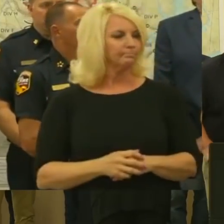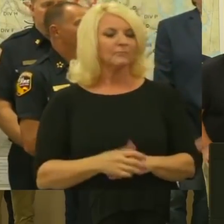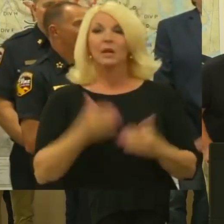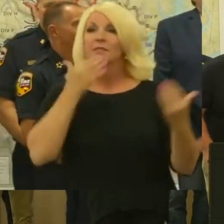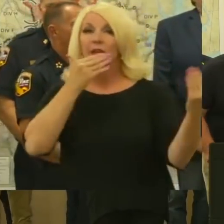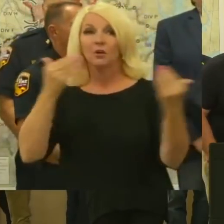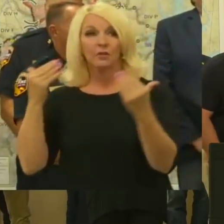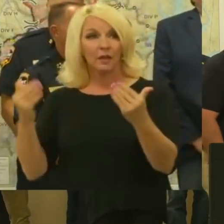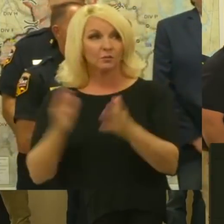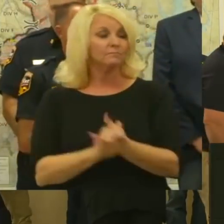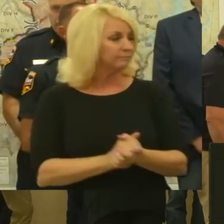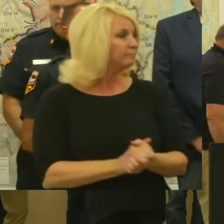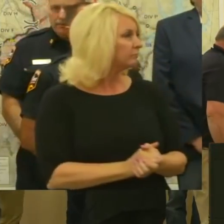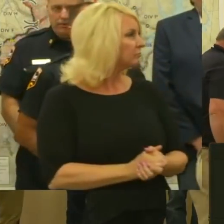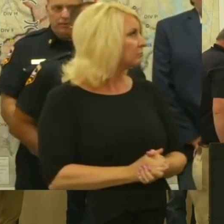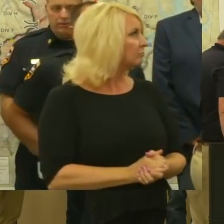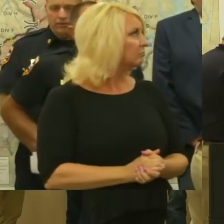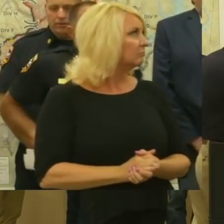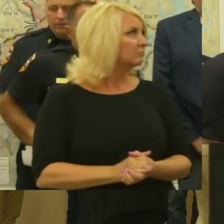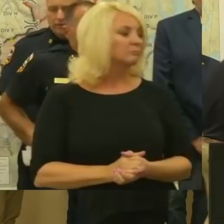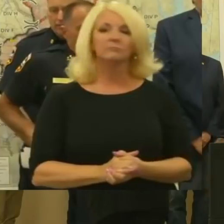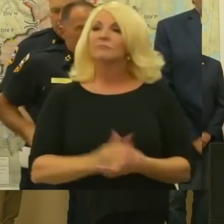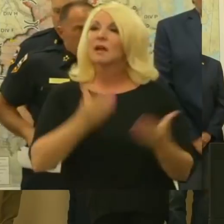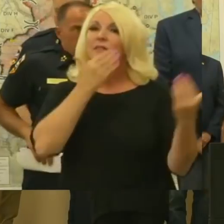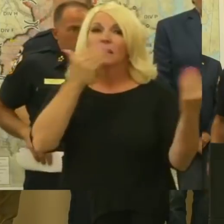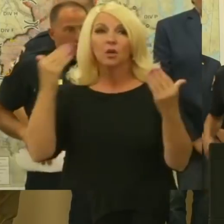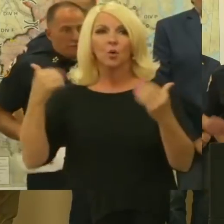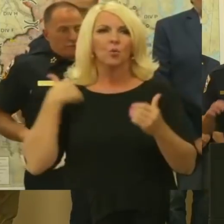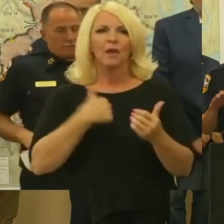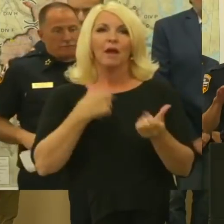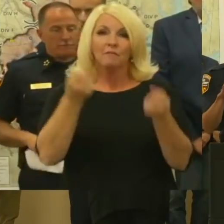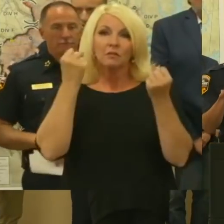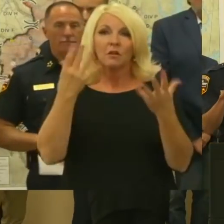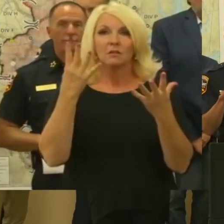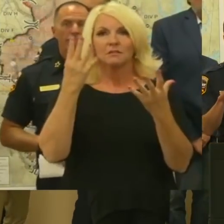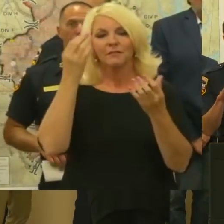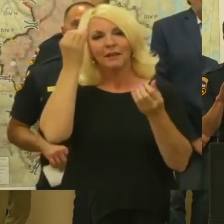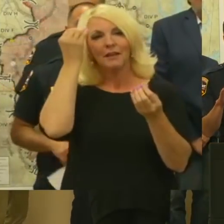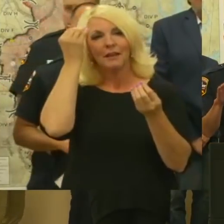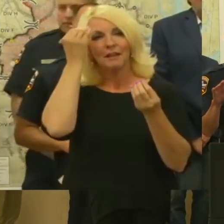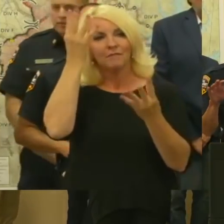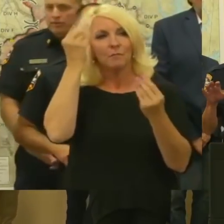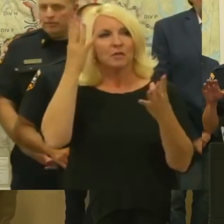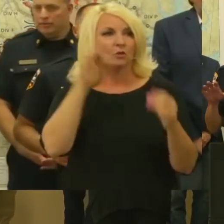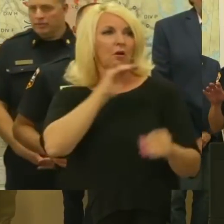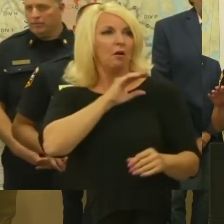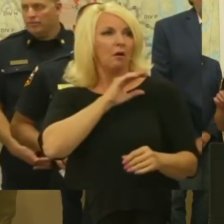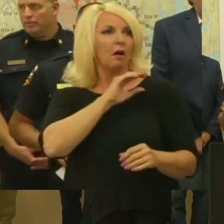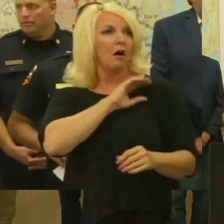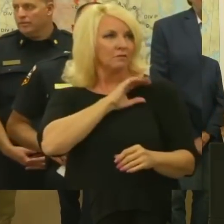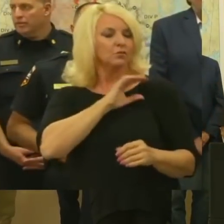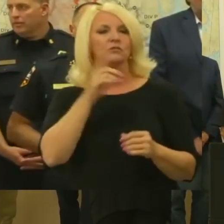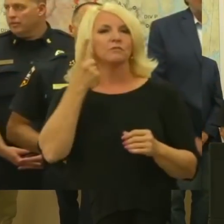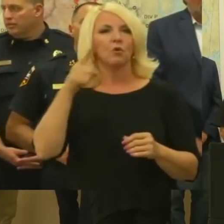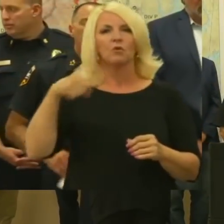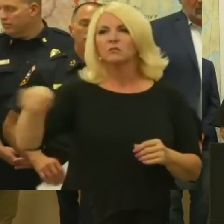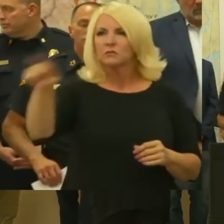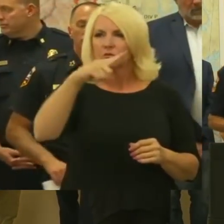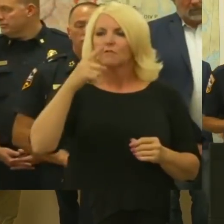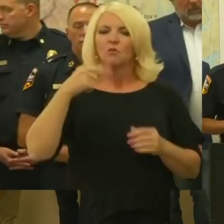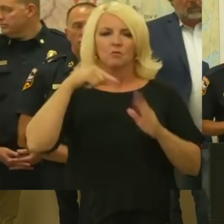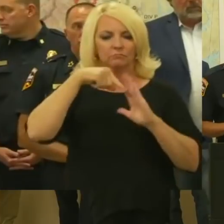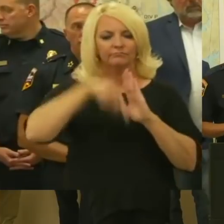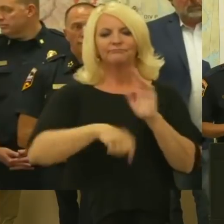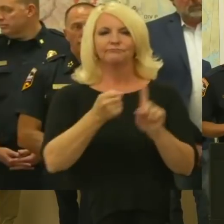you. Appreciate it. Thank you. We do have quite a few information officers in the room for all of the detailed questions that I know you may still have.